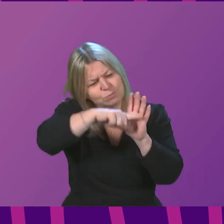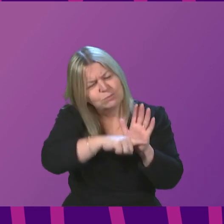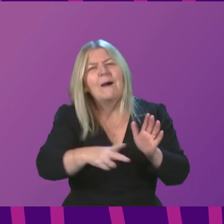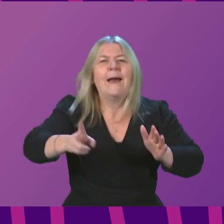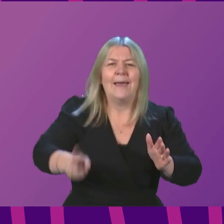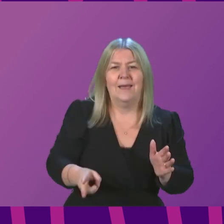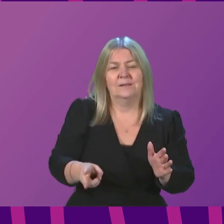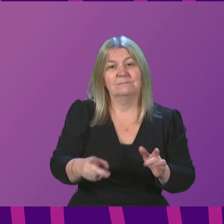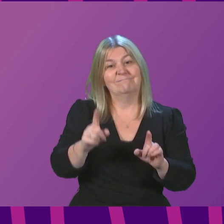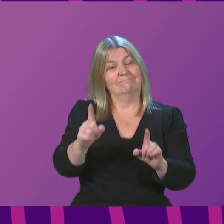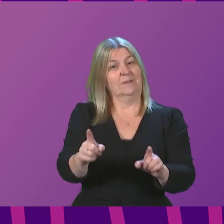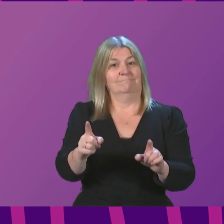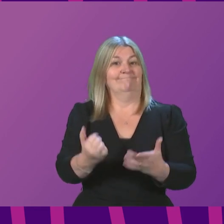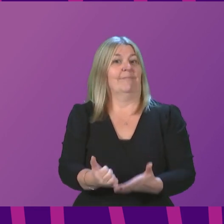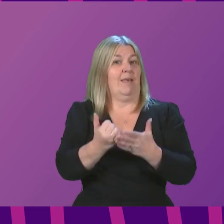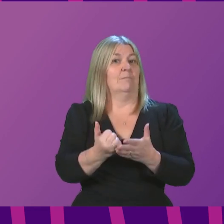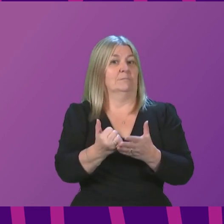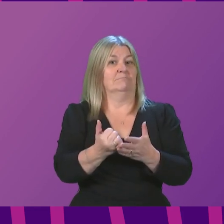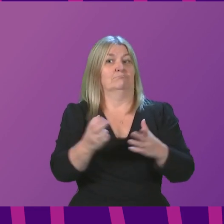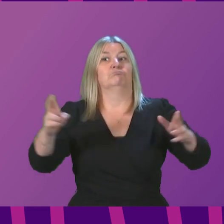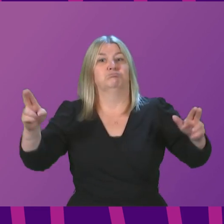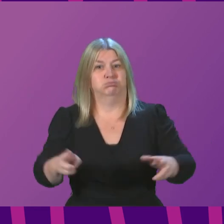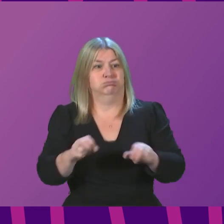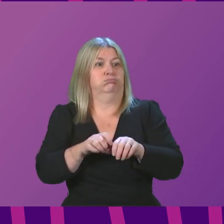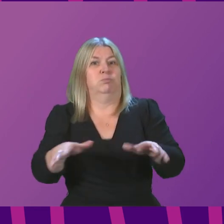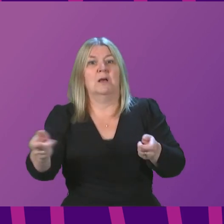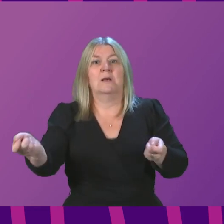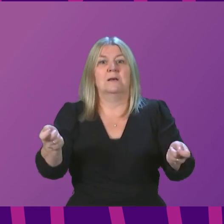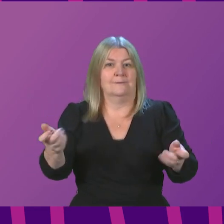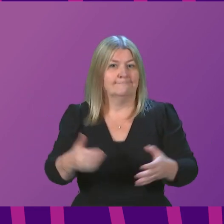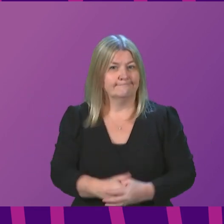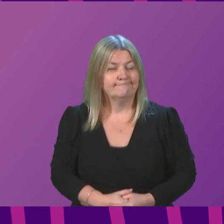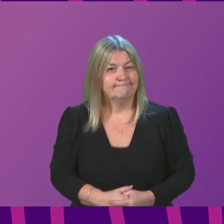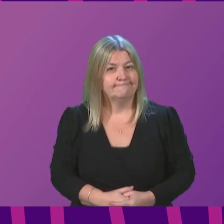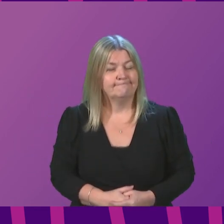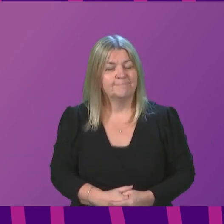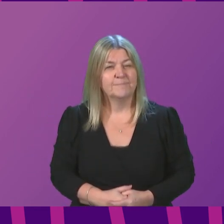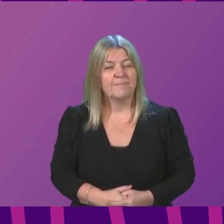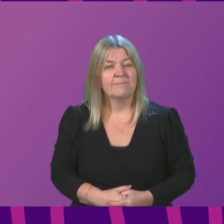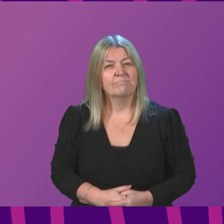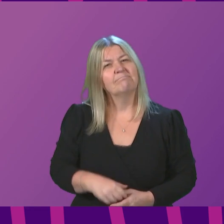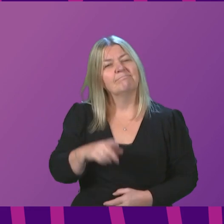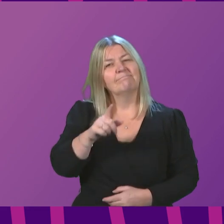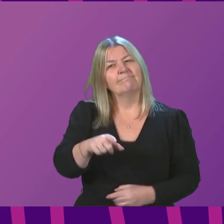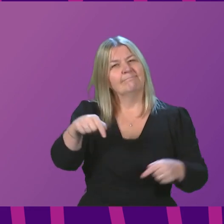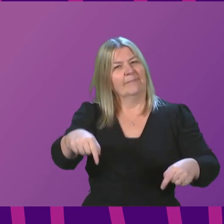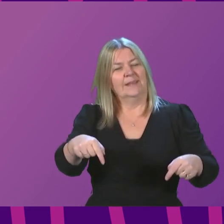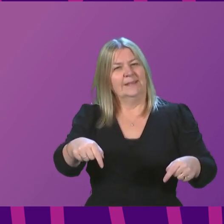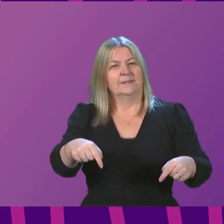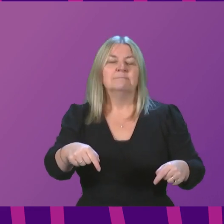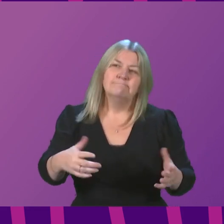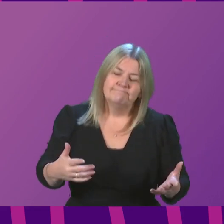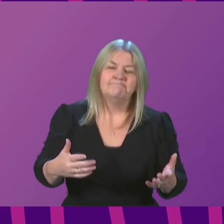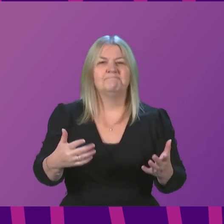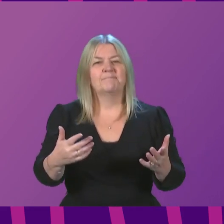the spread of the virus as we complete the all-important booster programme. Dr. this is another